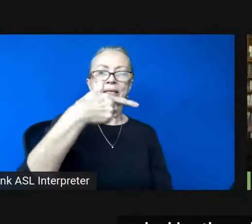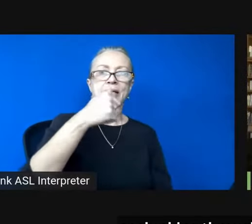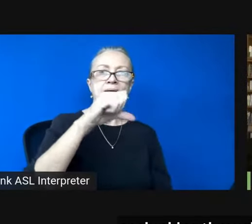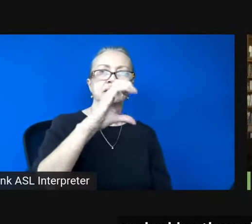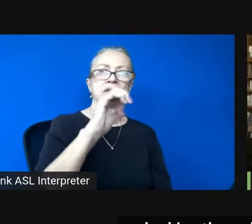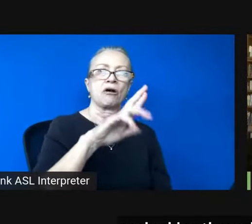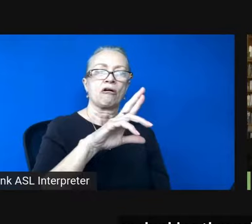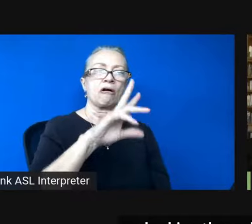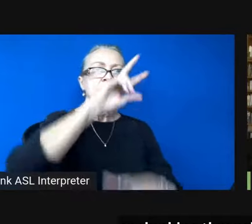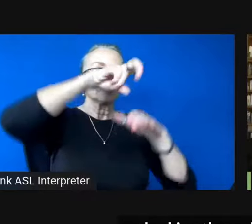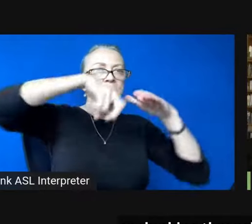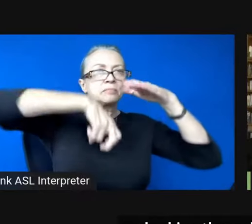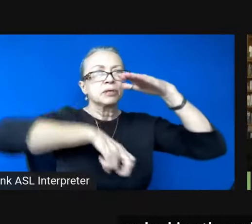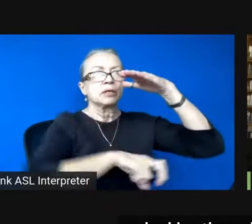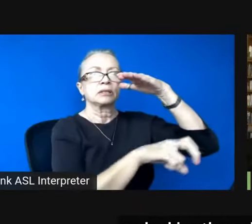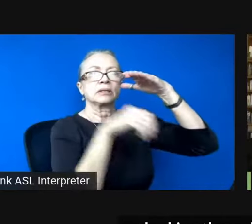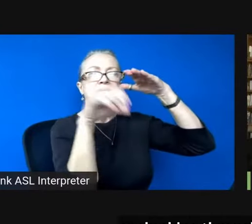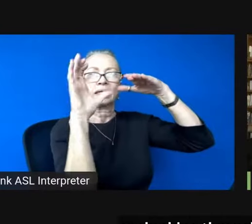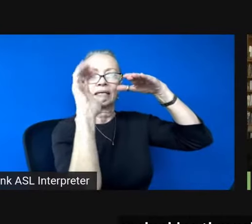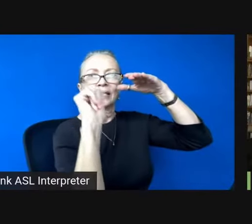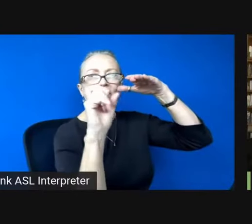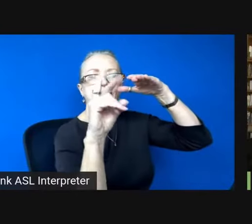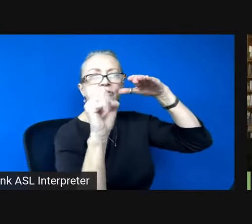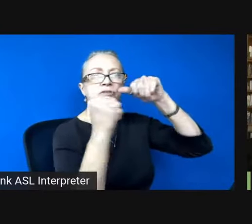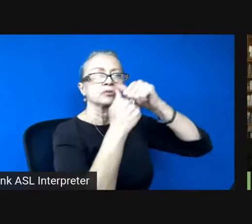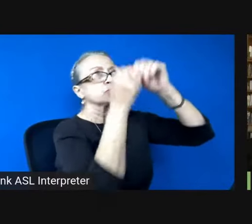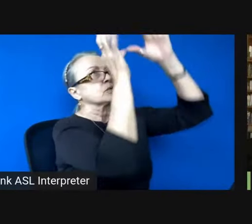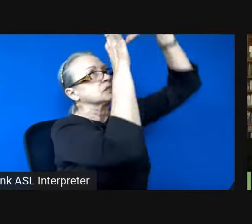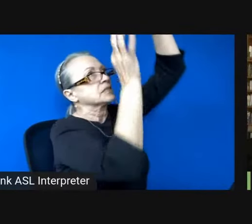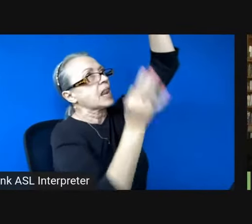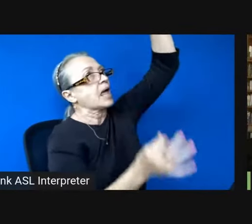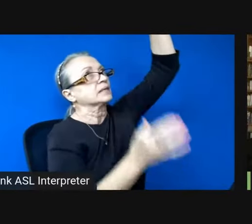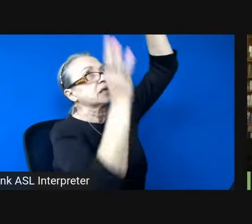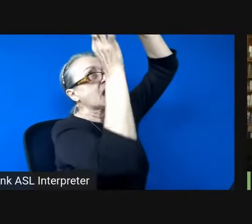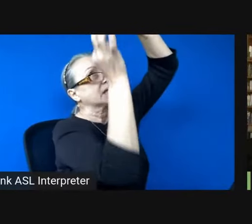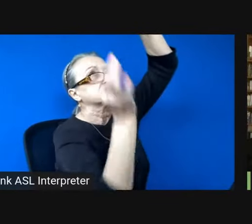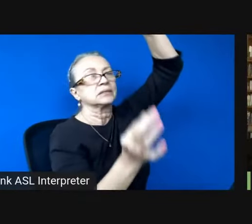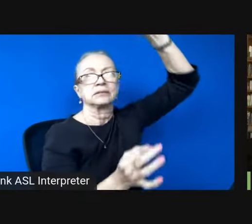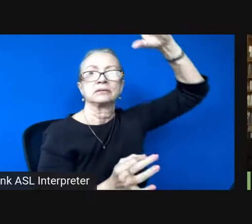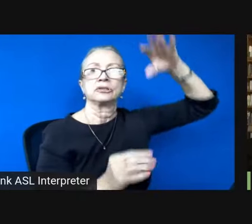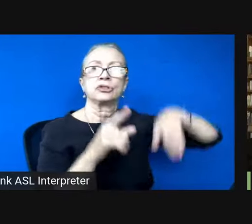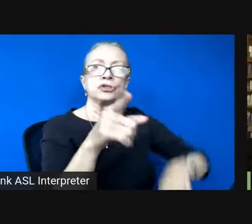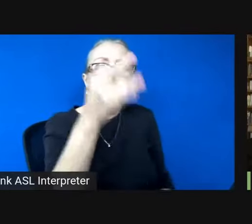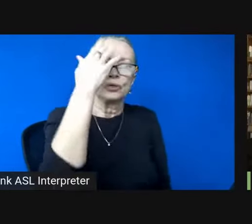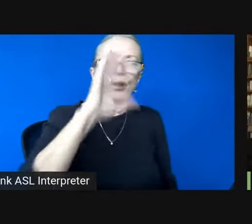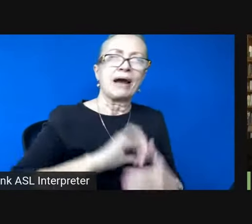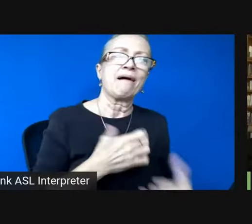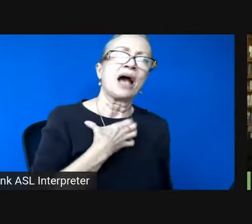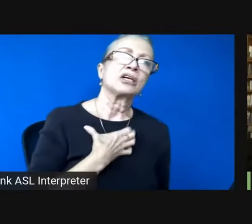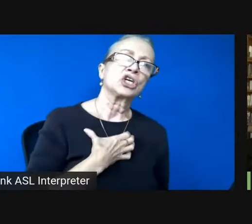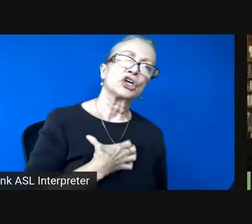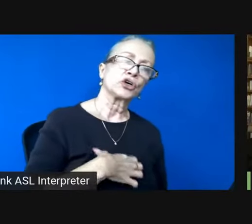caves echoing with dripping stalactites and you don't see how i yearn to shimmer